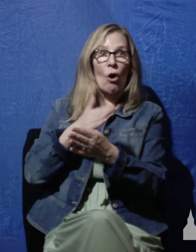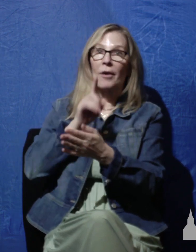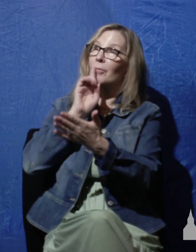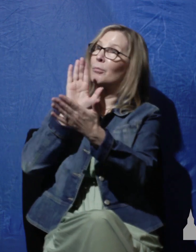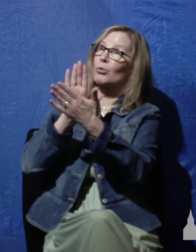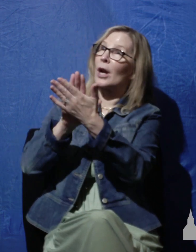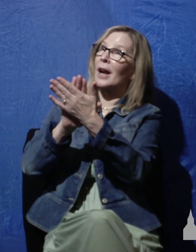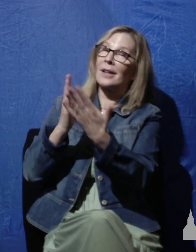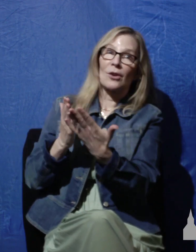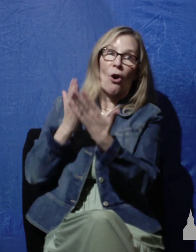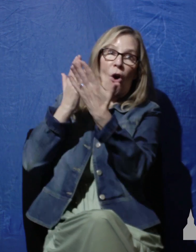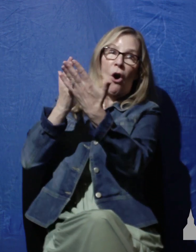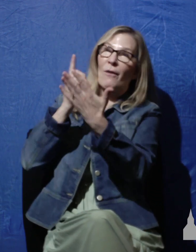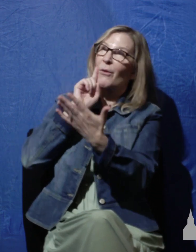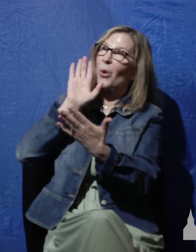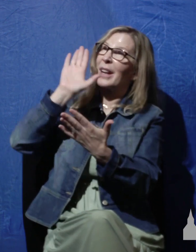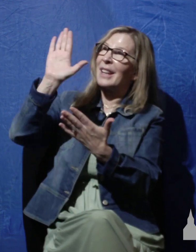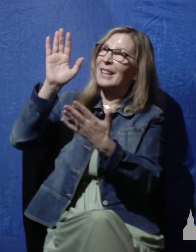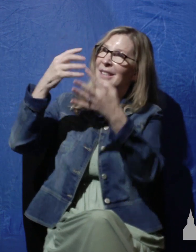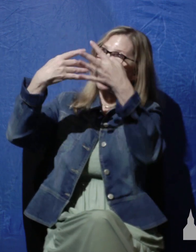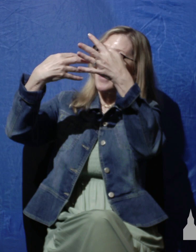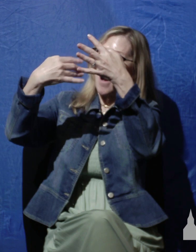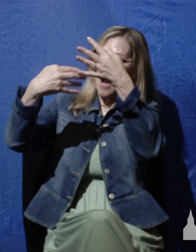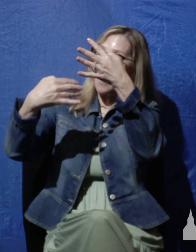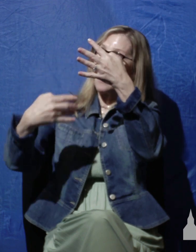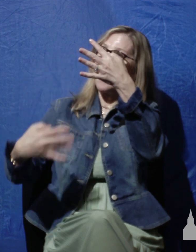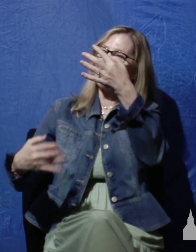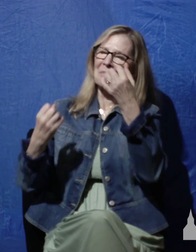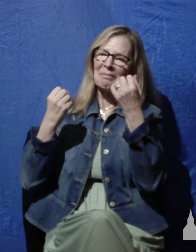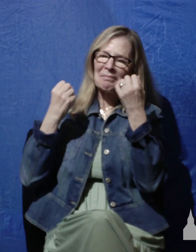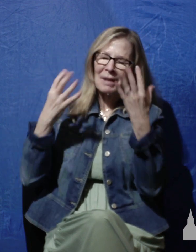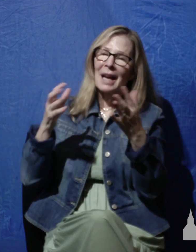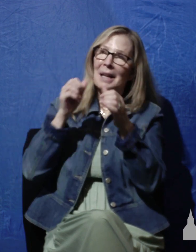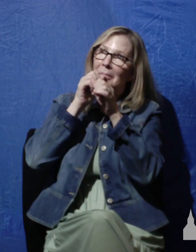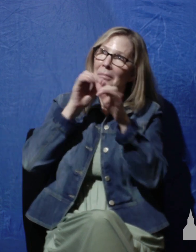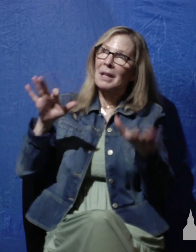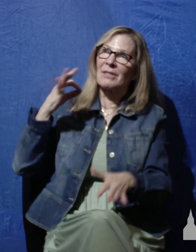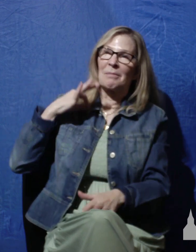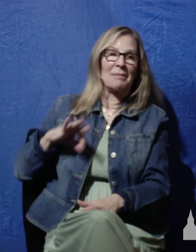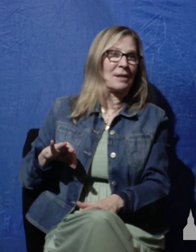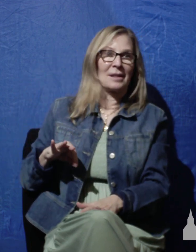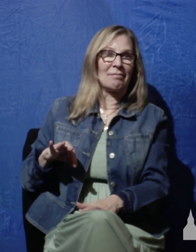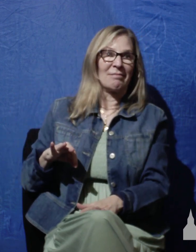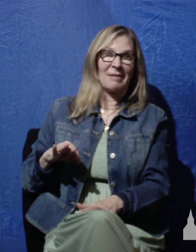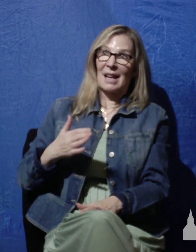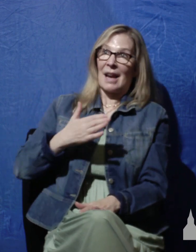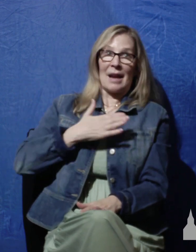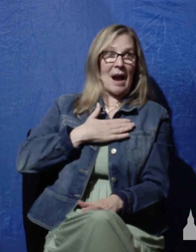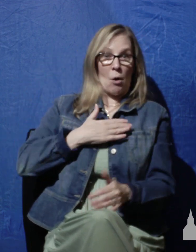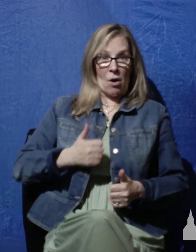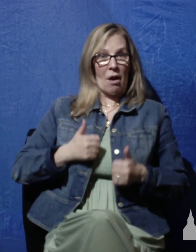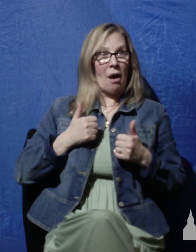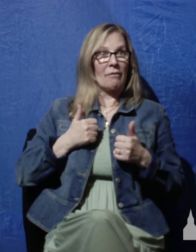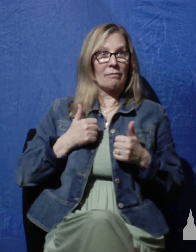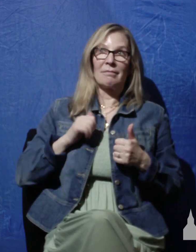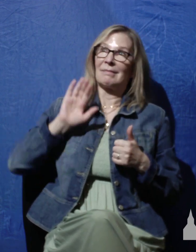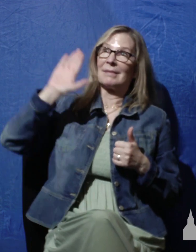to the Lord for his benefits and his blessings in the life of a child of God and a concern that